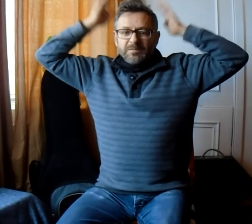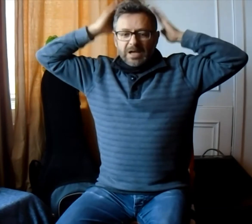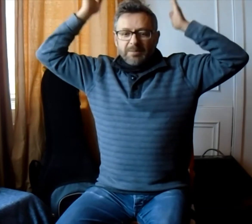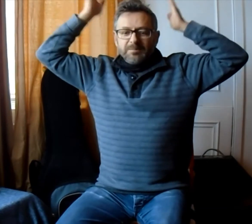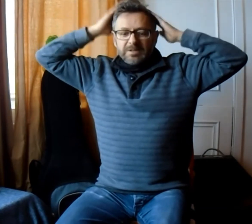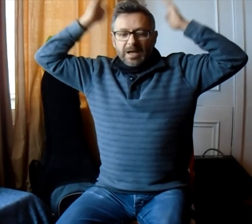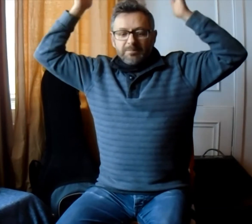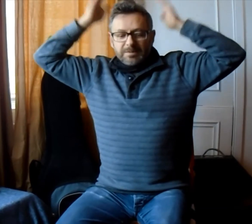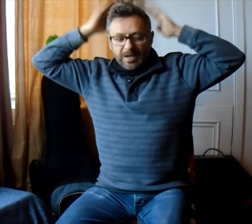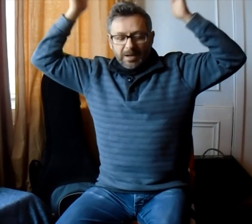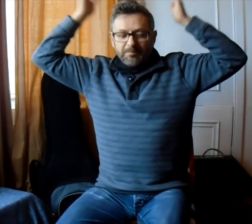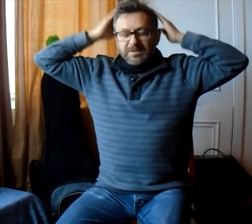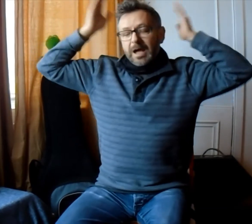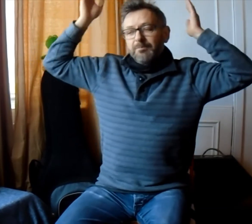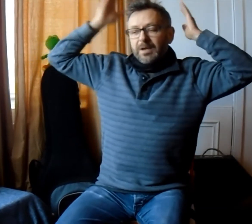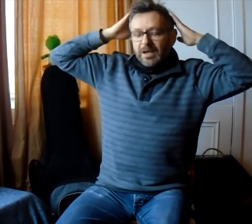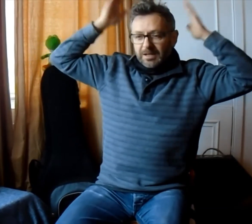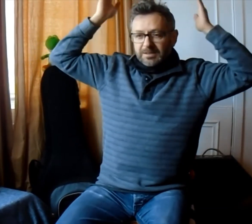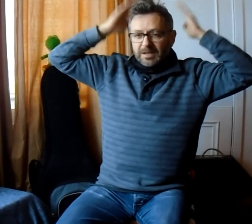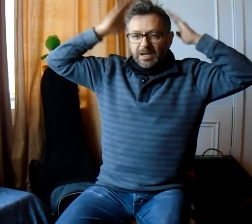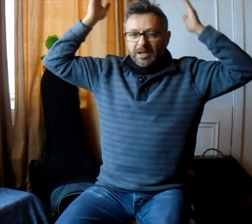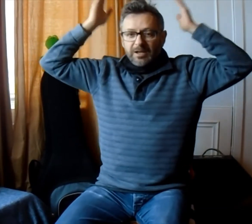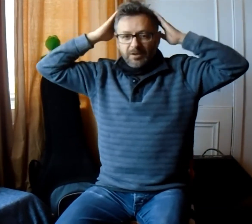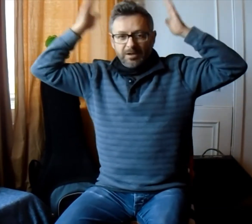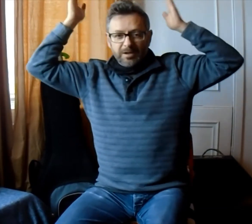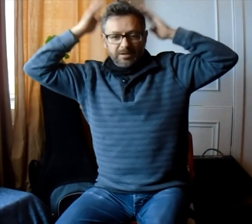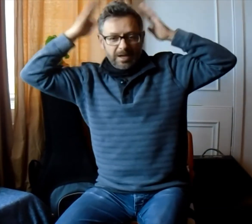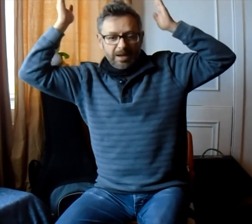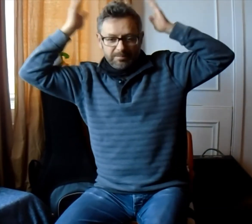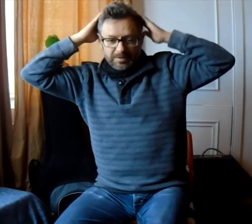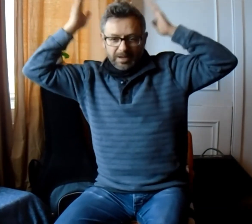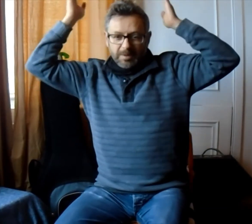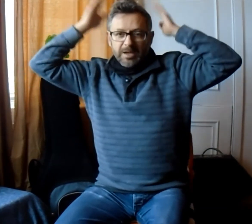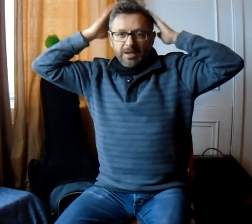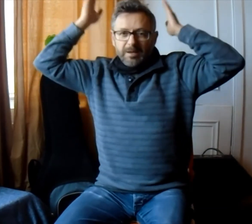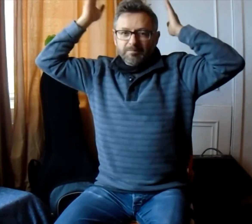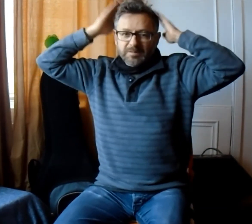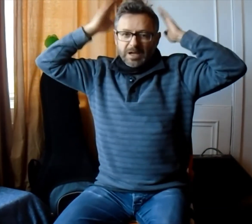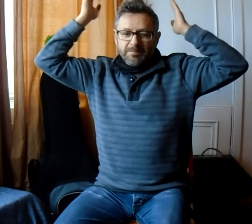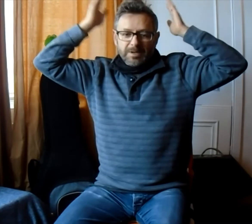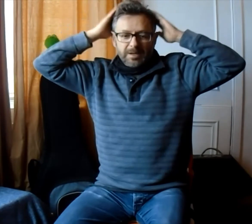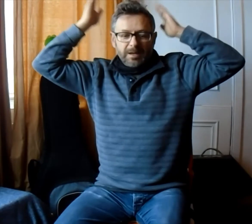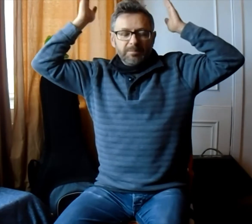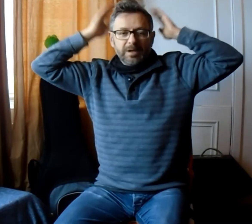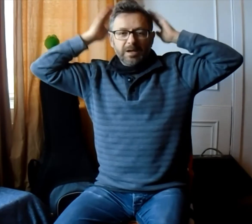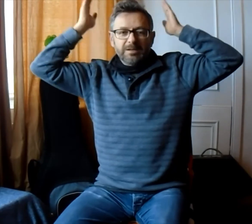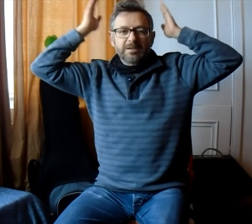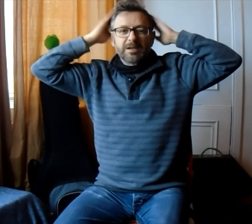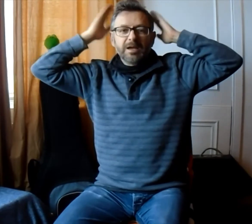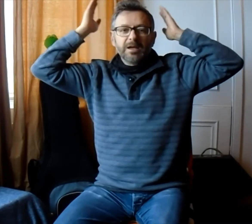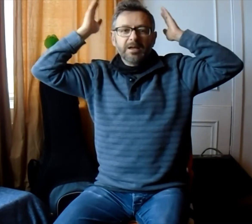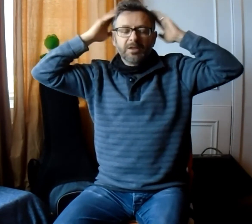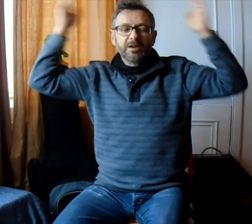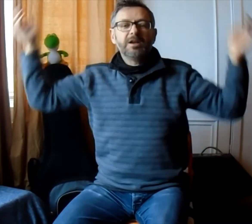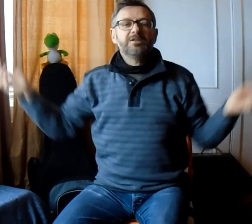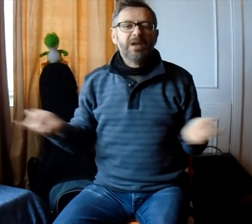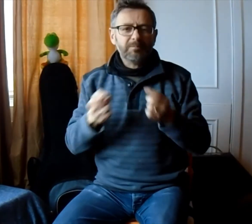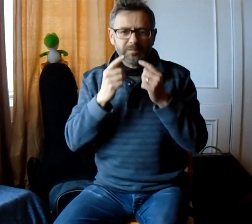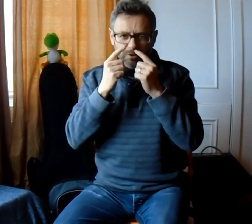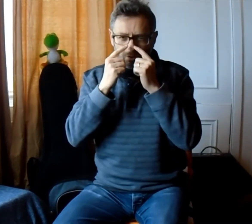tap, tap, tap your head together. Tap, tap, tap, tap, tap your head together Tap your